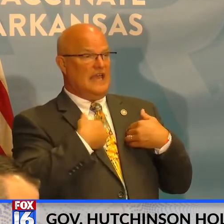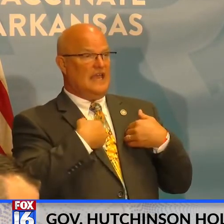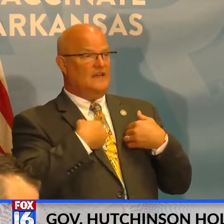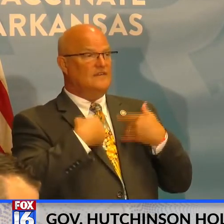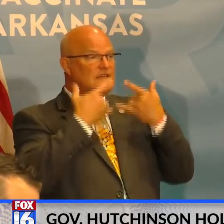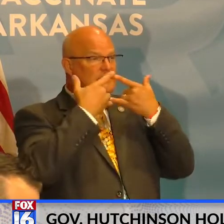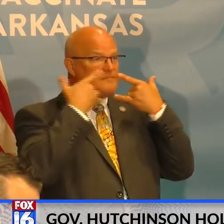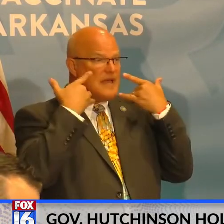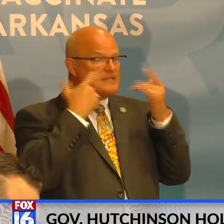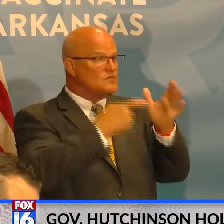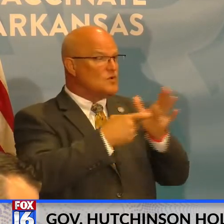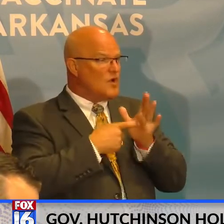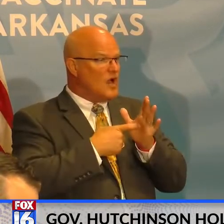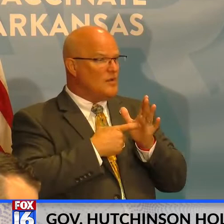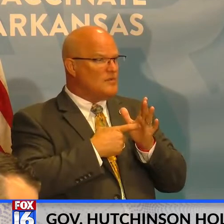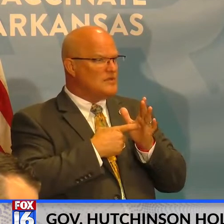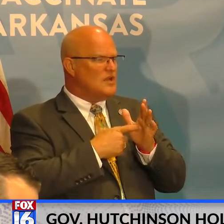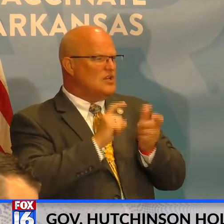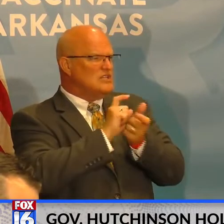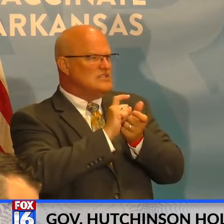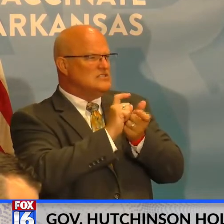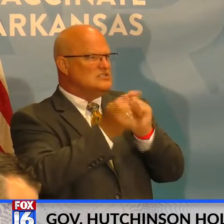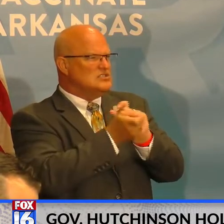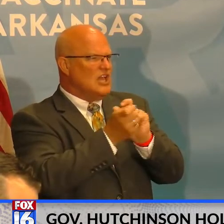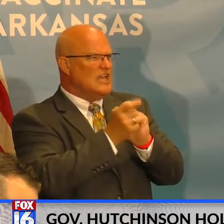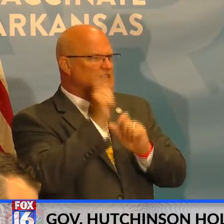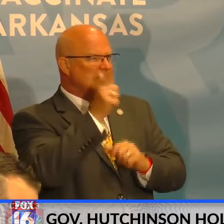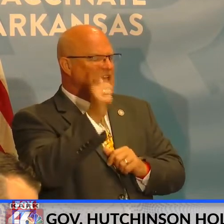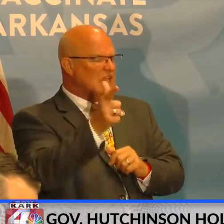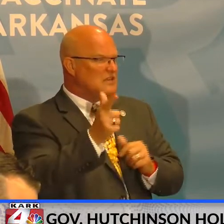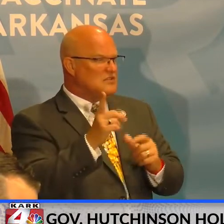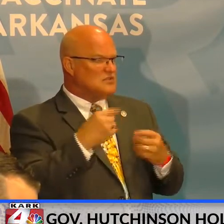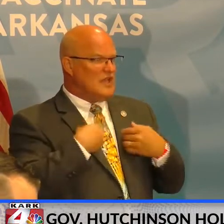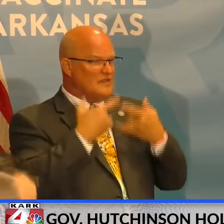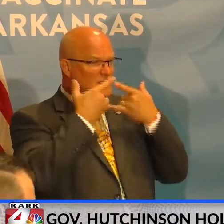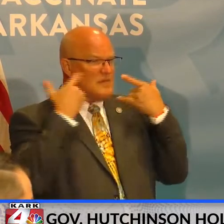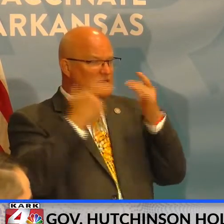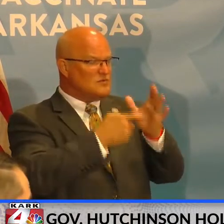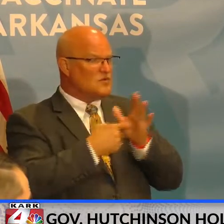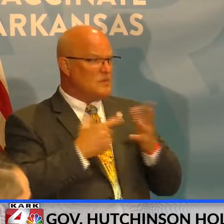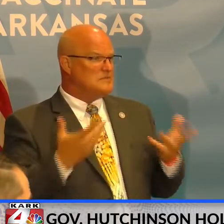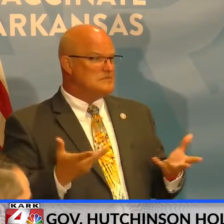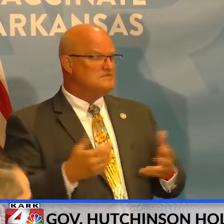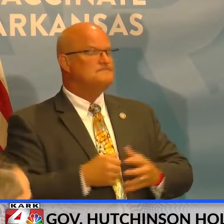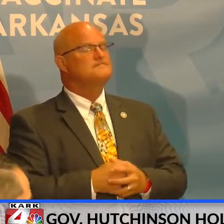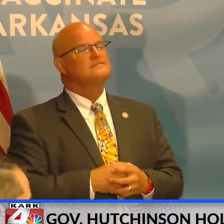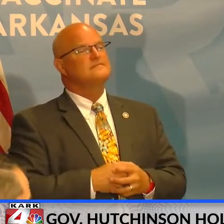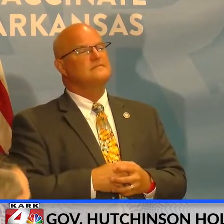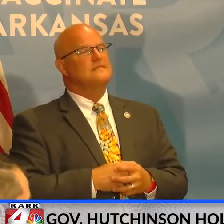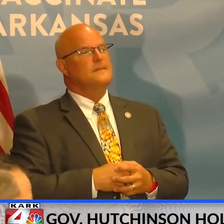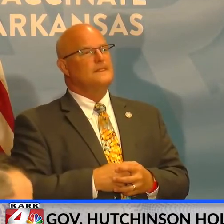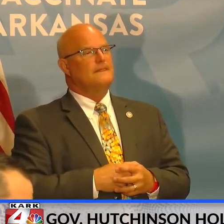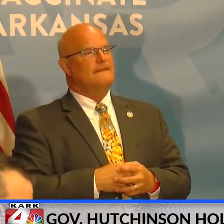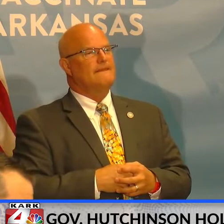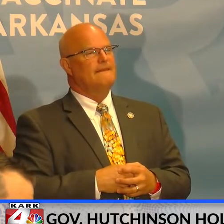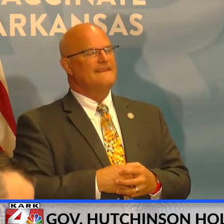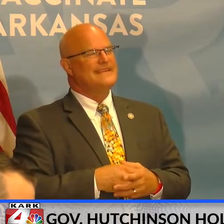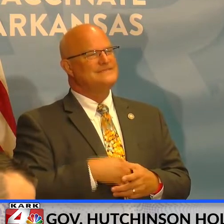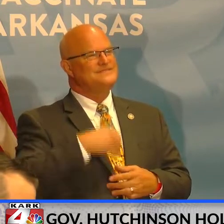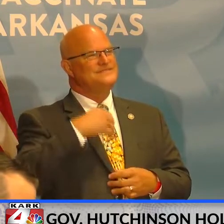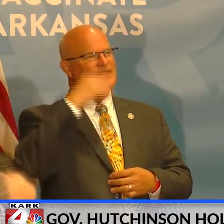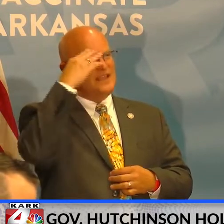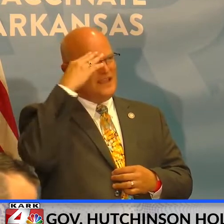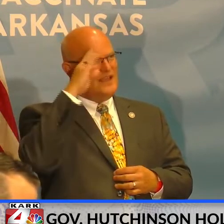expect to see some changes compared to those districts that do have mask requirements? You know, the,